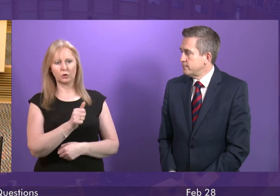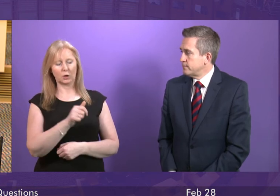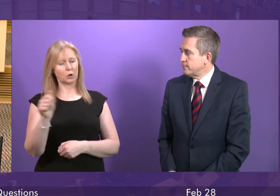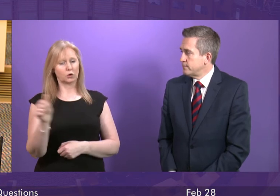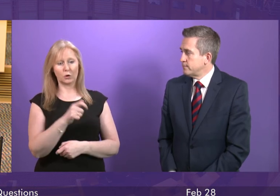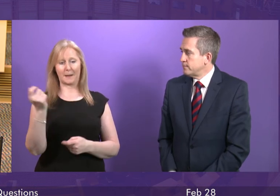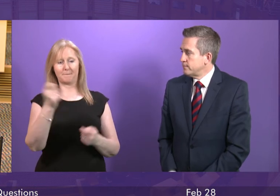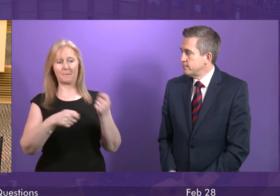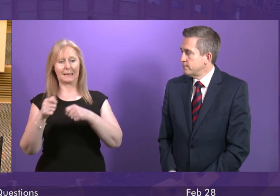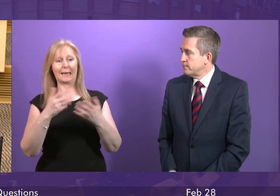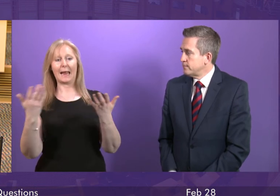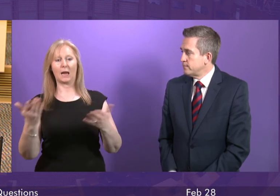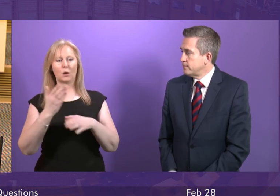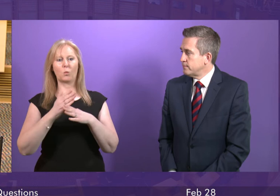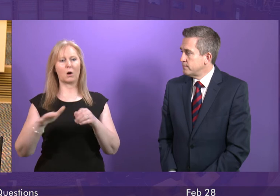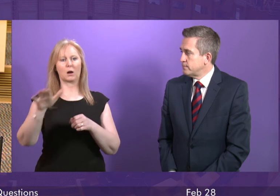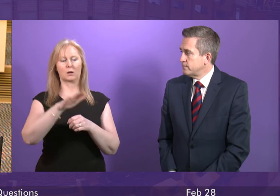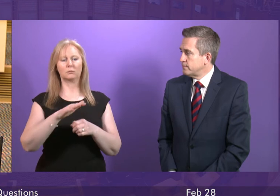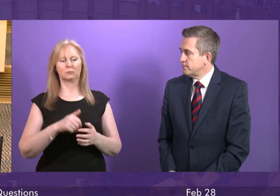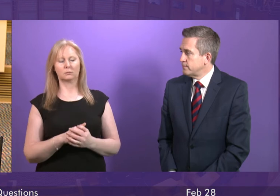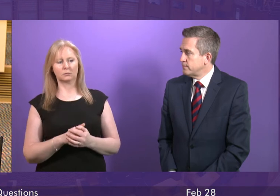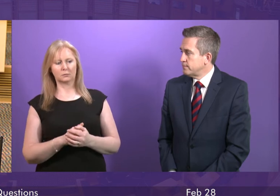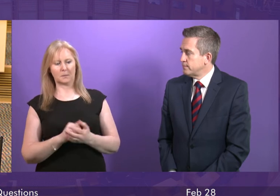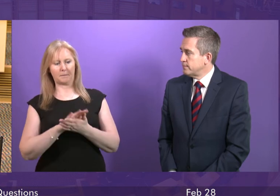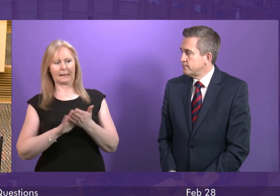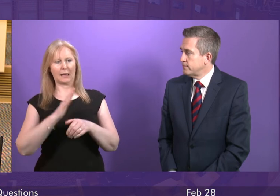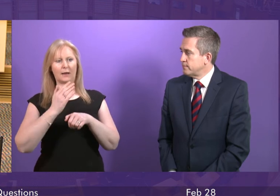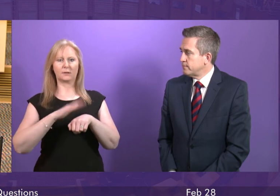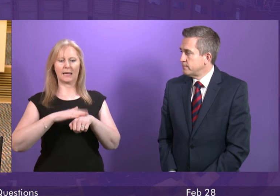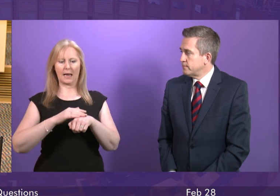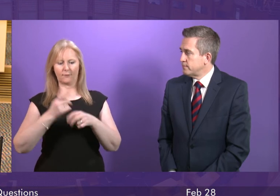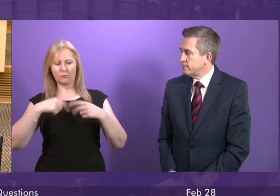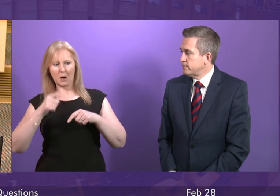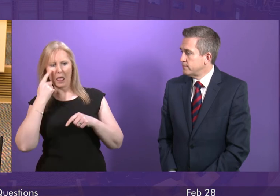work that is going, and give all of us time to look at all options to secure these jobs for the future.